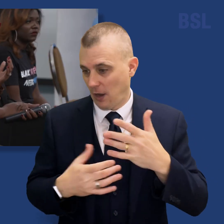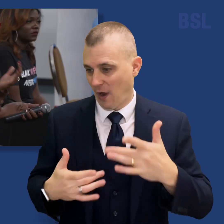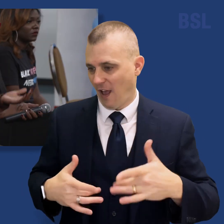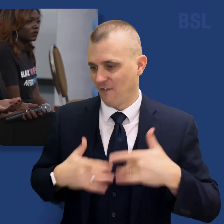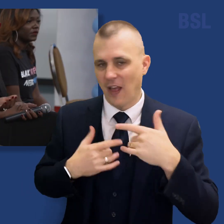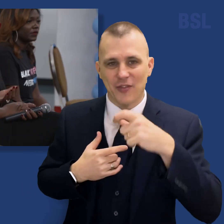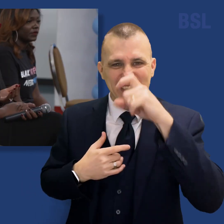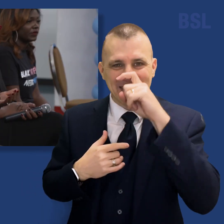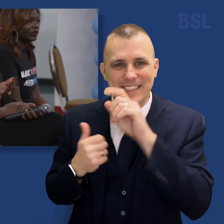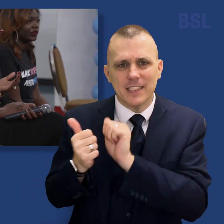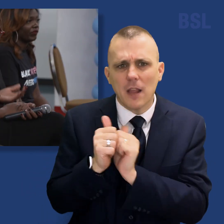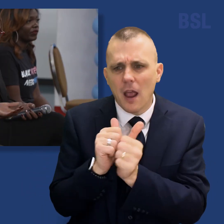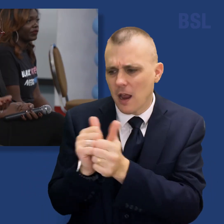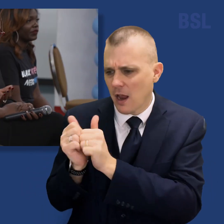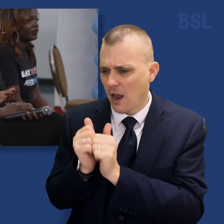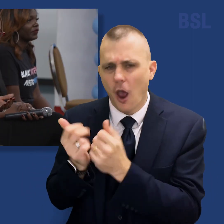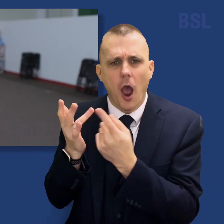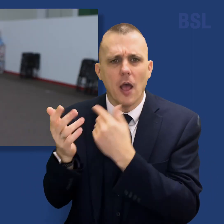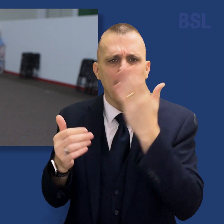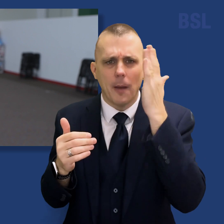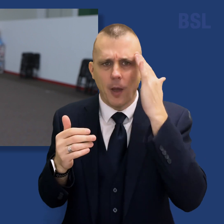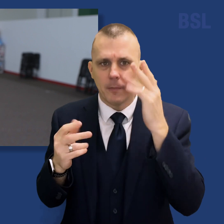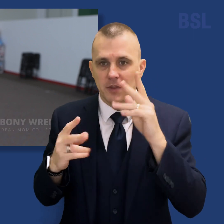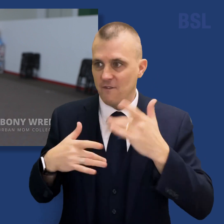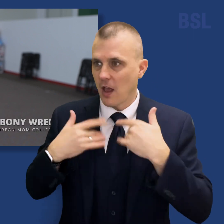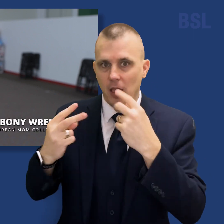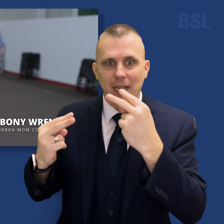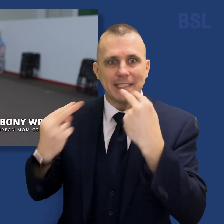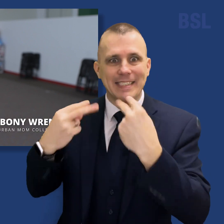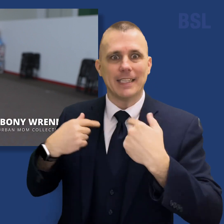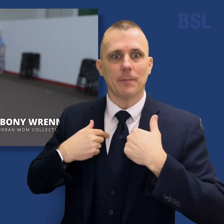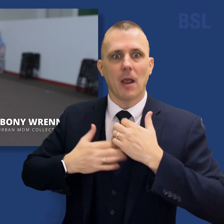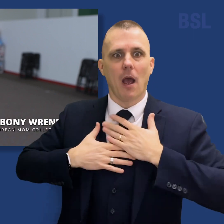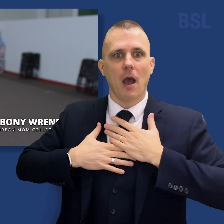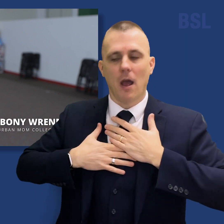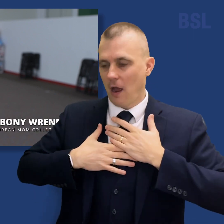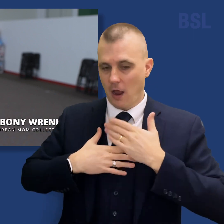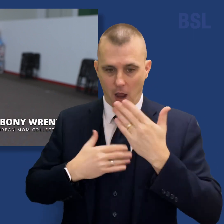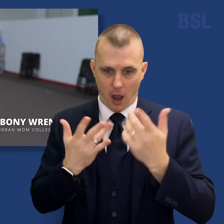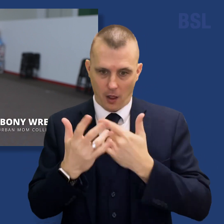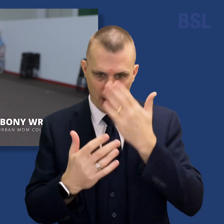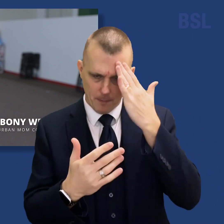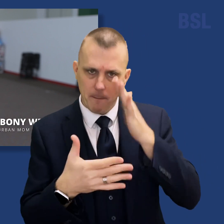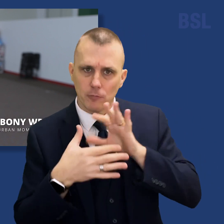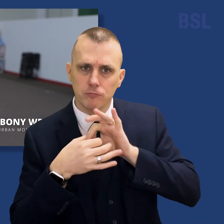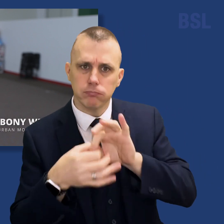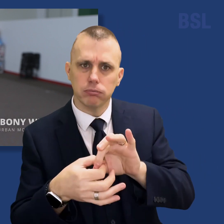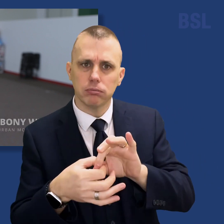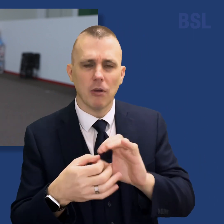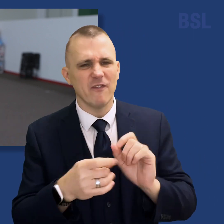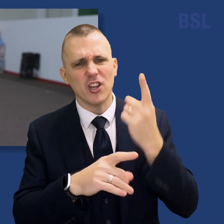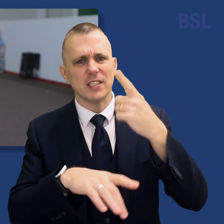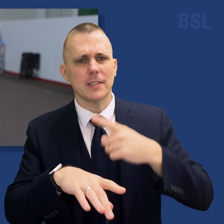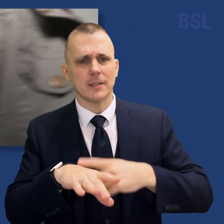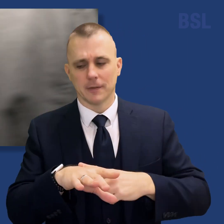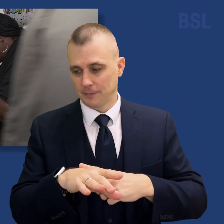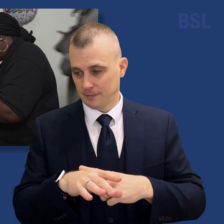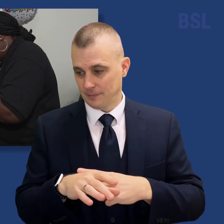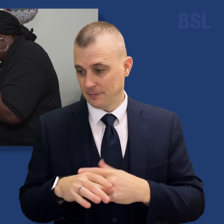sisterhood amongst many of the moms. They felt like they were seen for once. They felt like they had other moms that they were able to connect to for once. Wherever